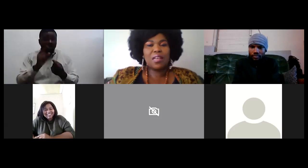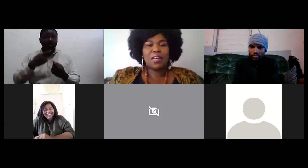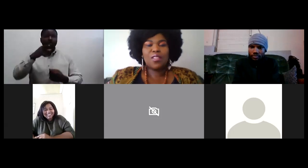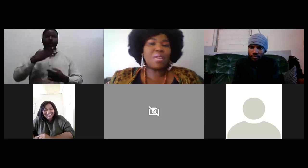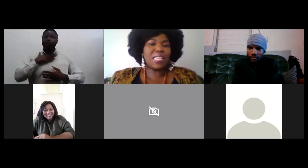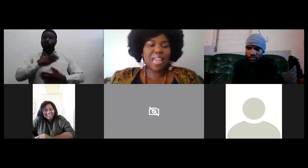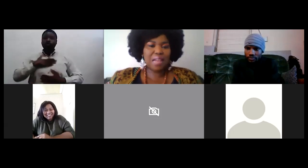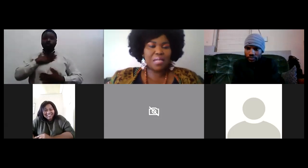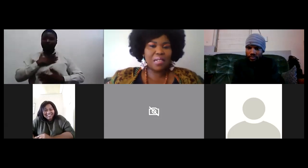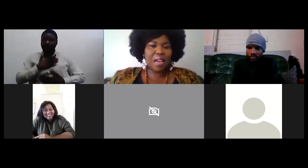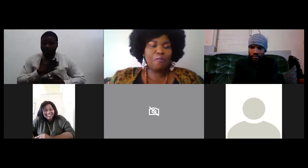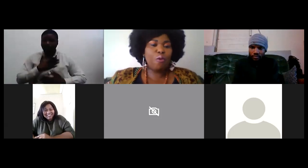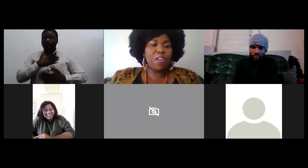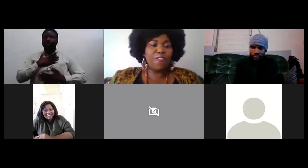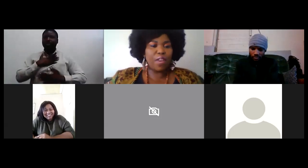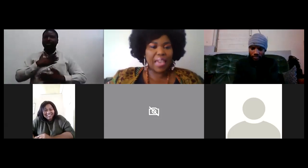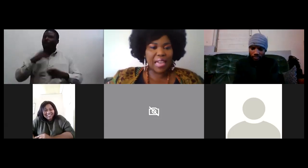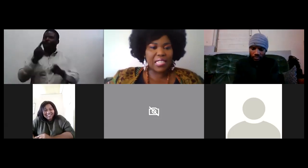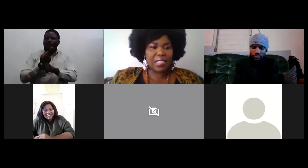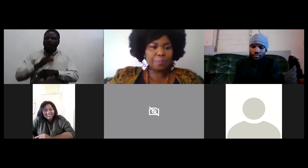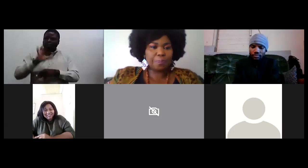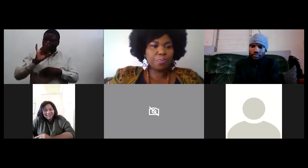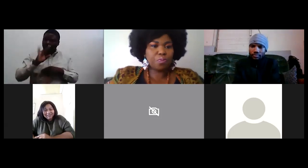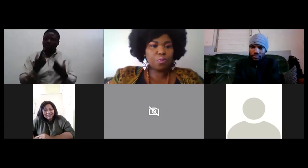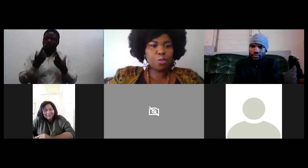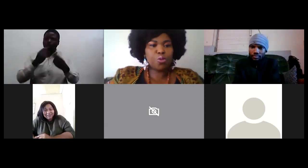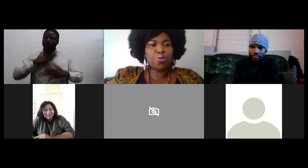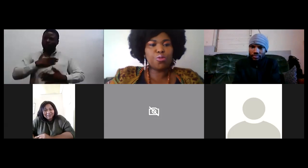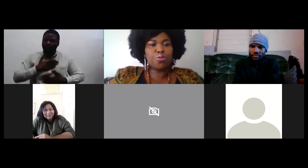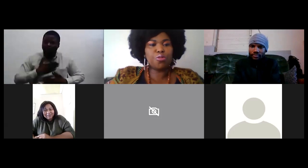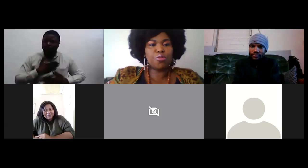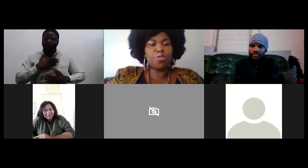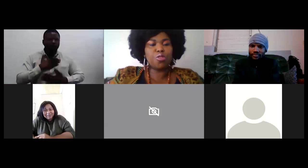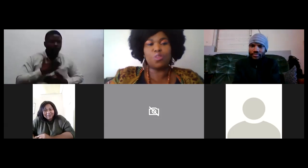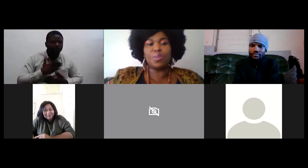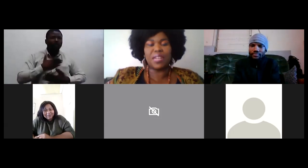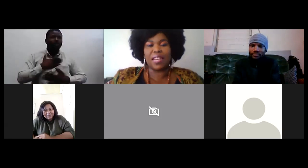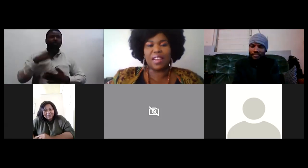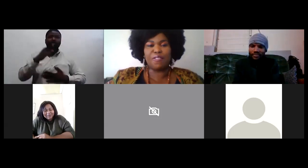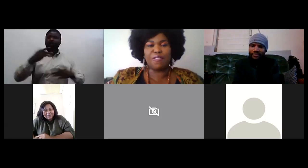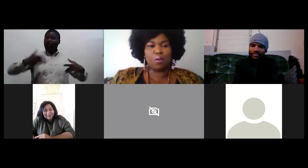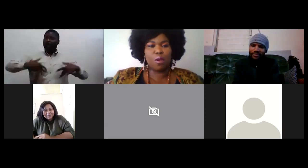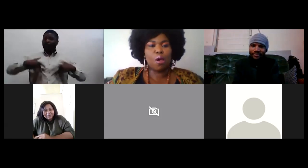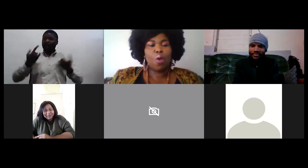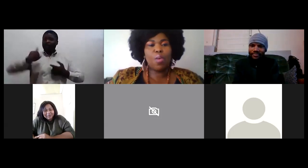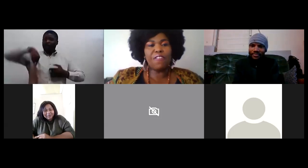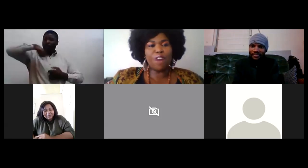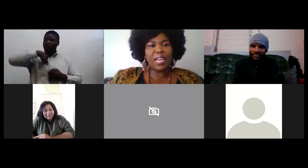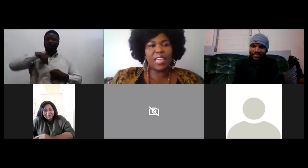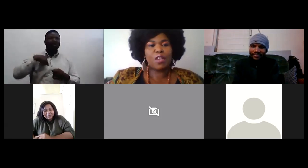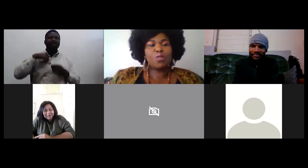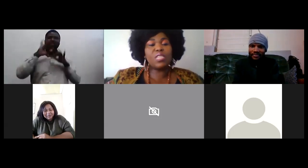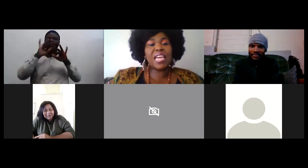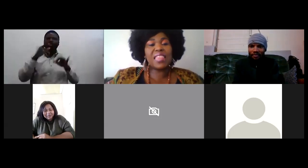so many times in life we forget to to to be grateful we